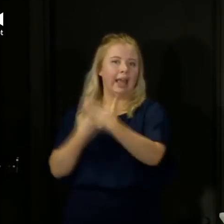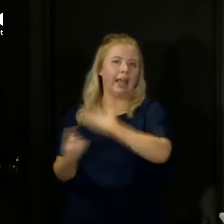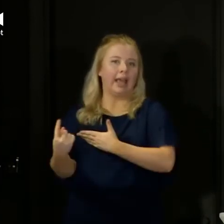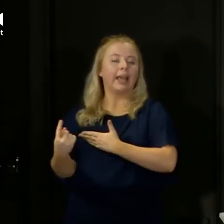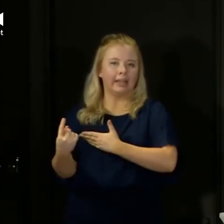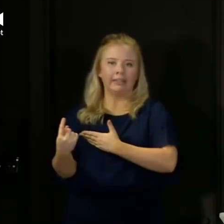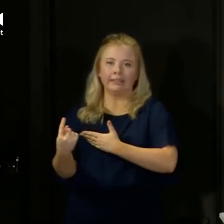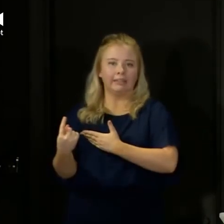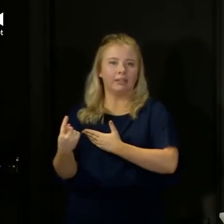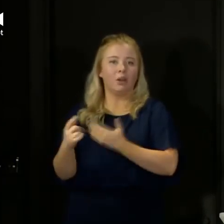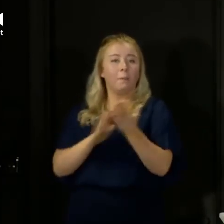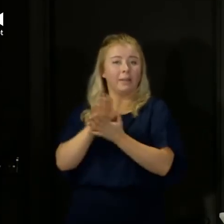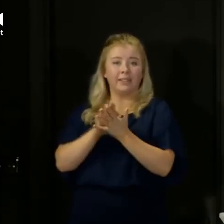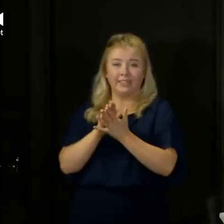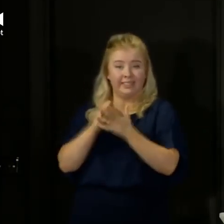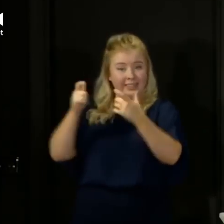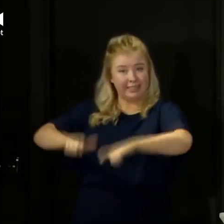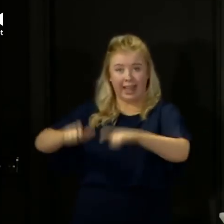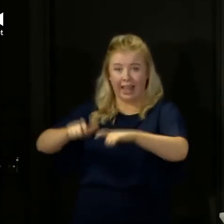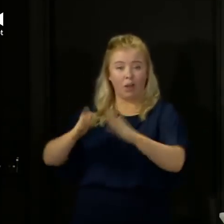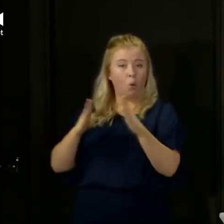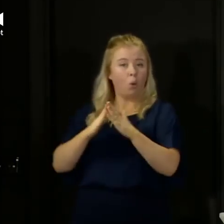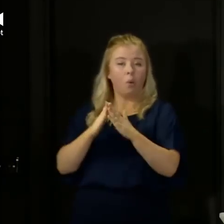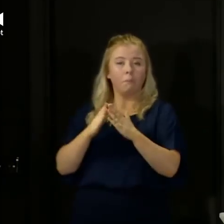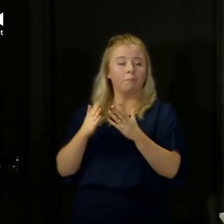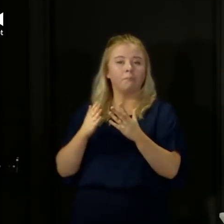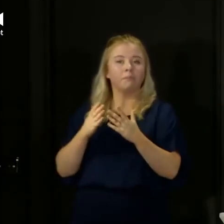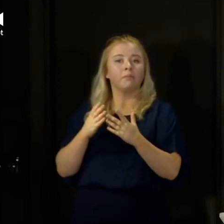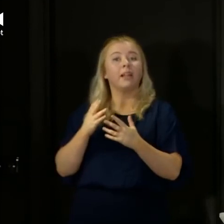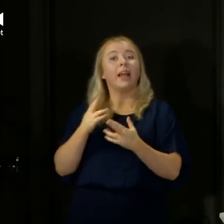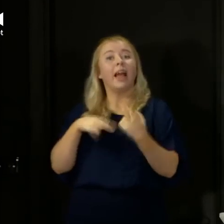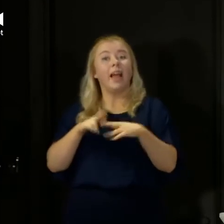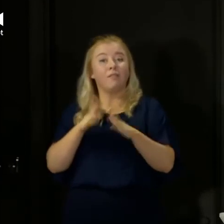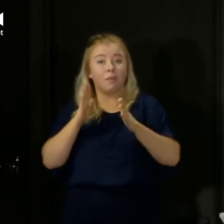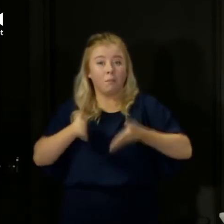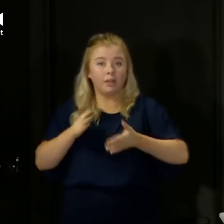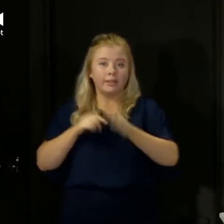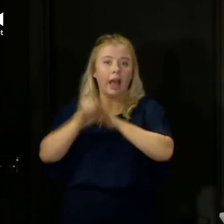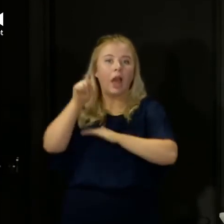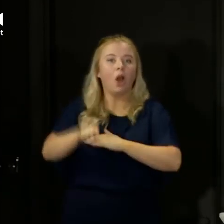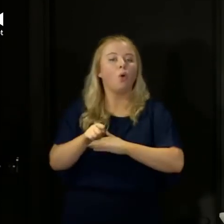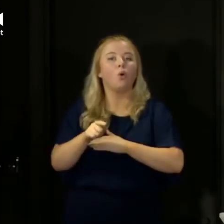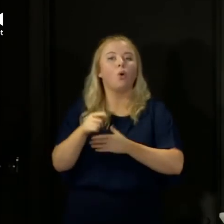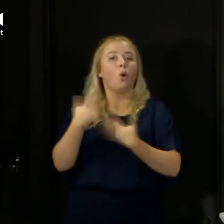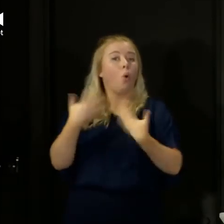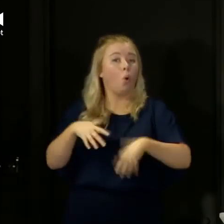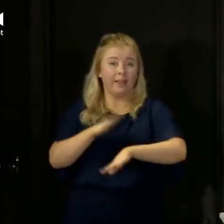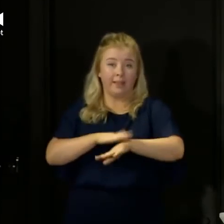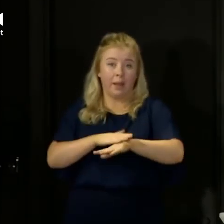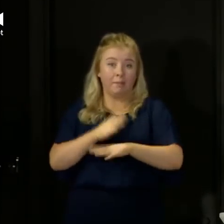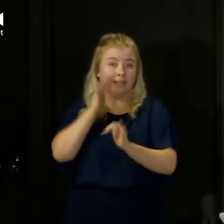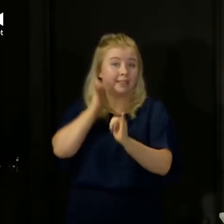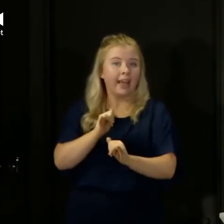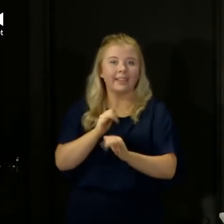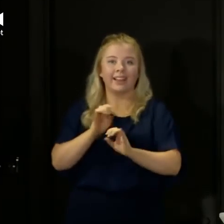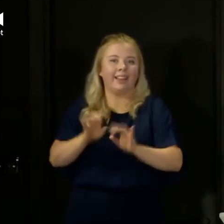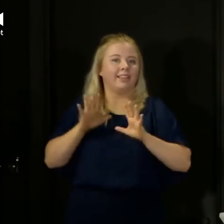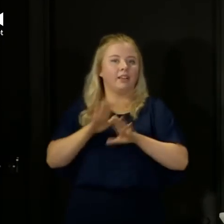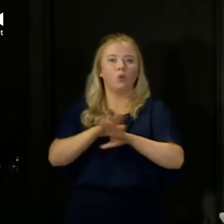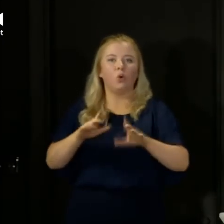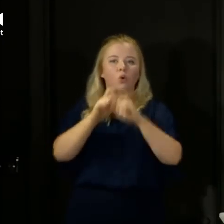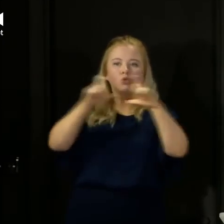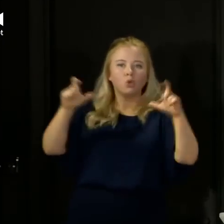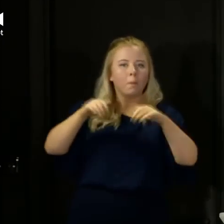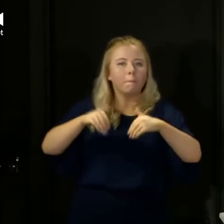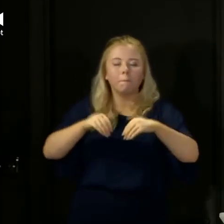symptoms. That means staying at home at all times with the exception of going out for the test. You shouldn't, though, go to the shops, out for